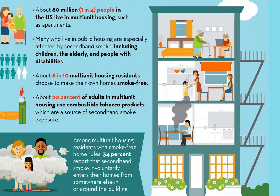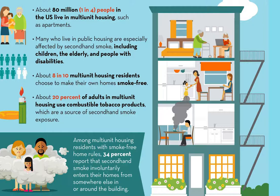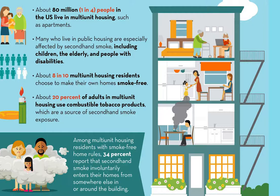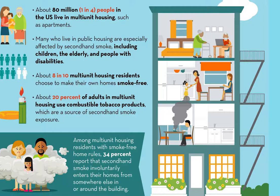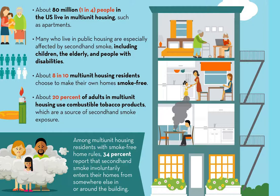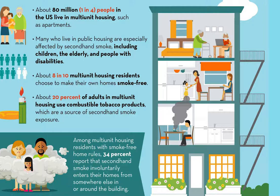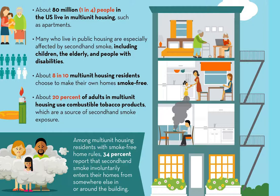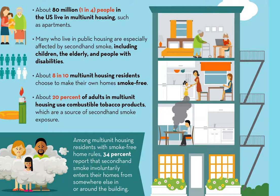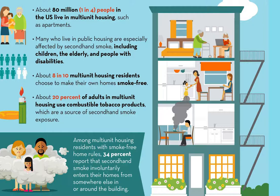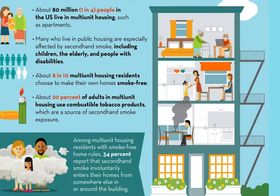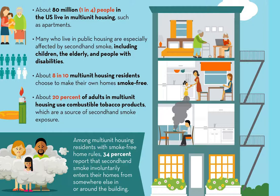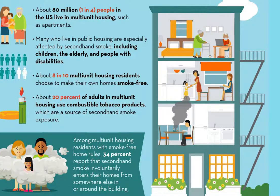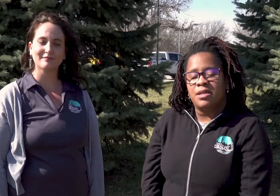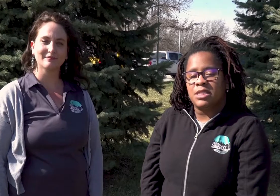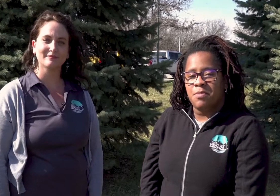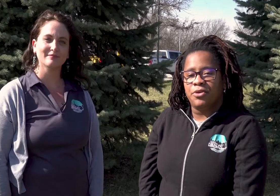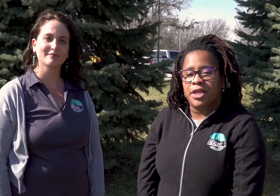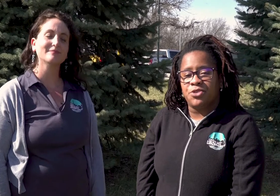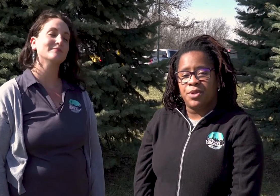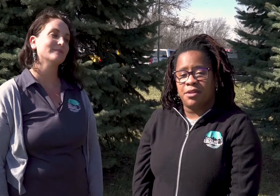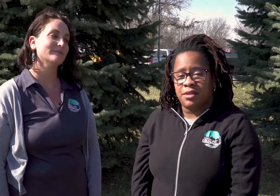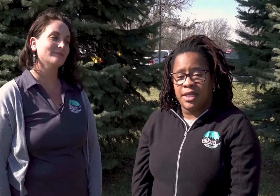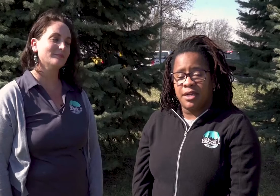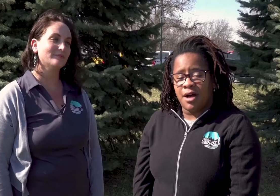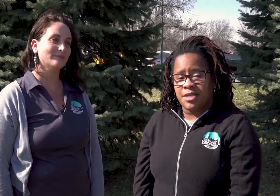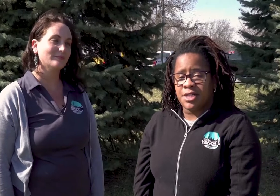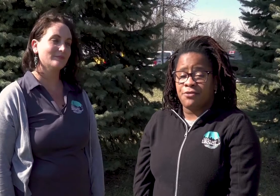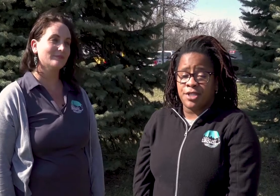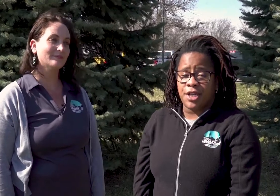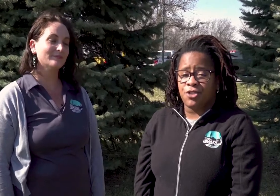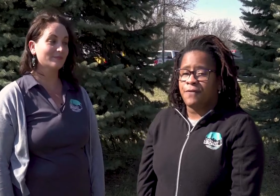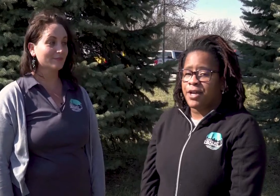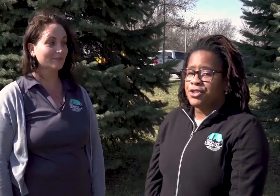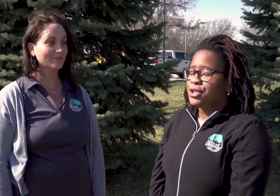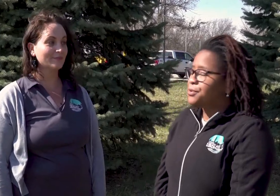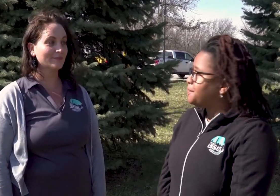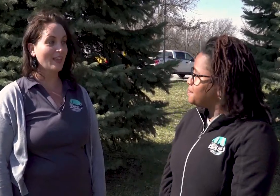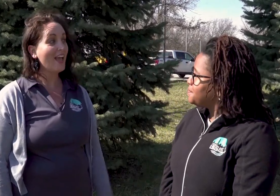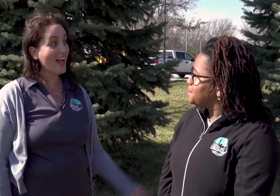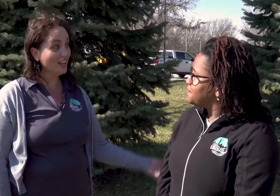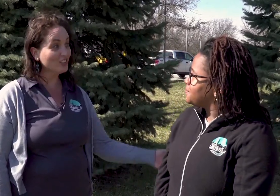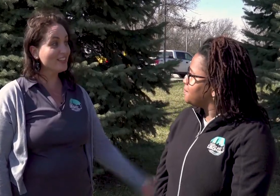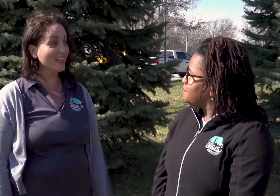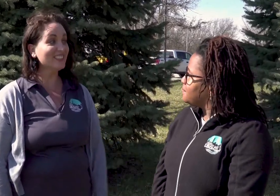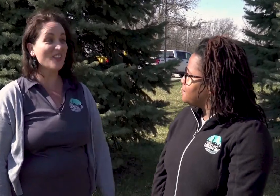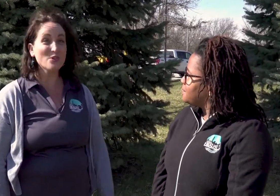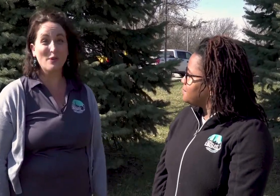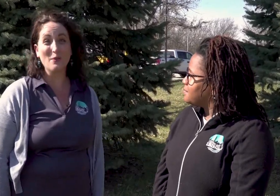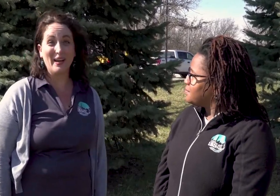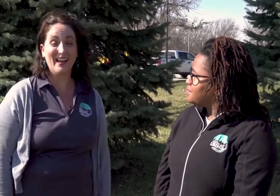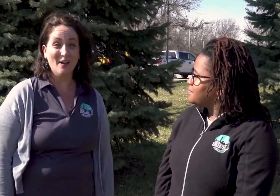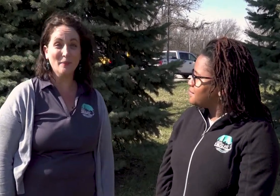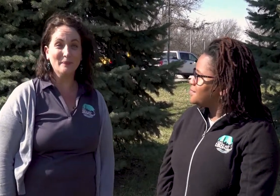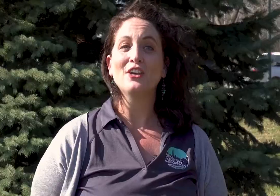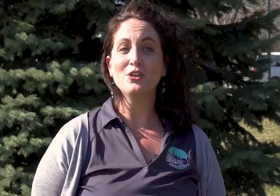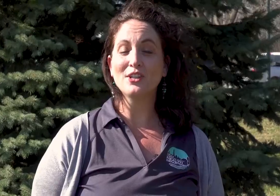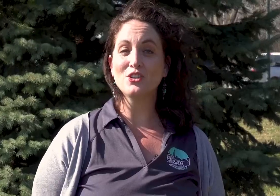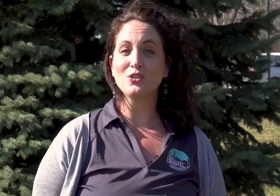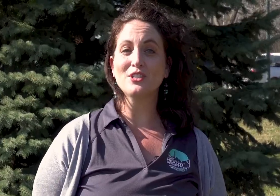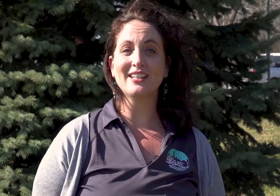-free and tobacco-free policies. Smoking is one of the leading causes of residential fires, too. Actually, that's another great way to help. You can choose to